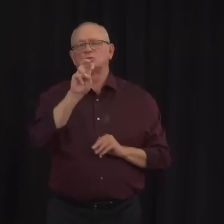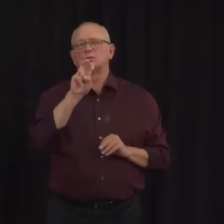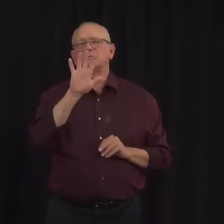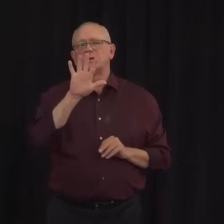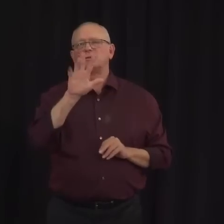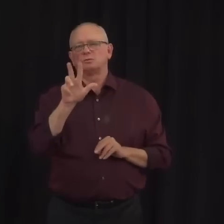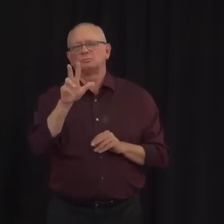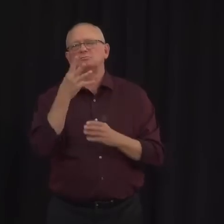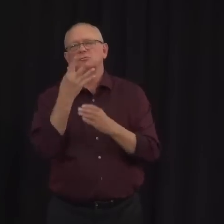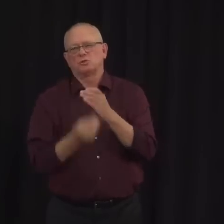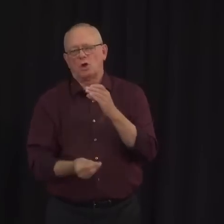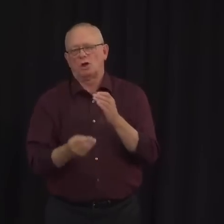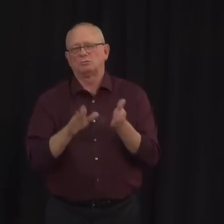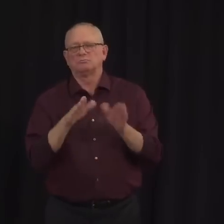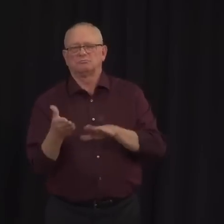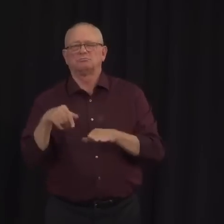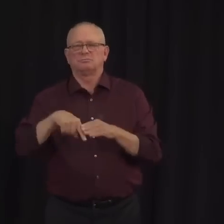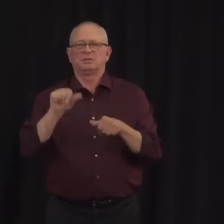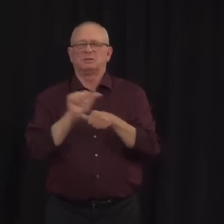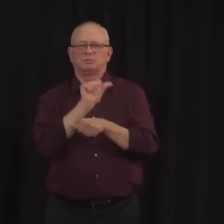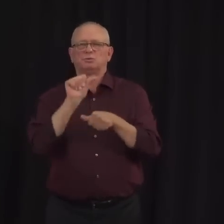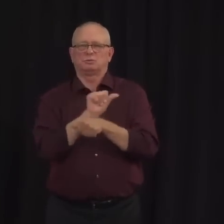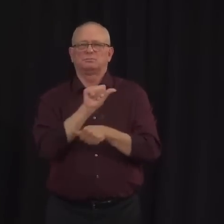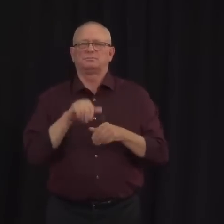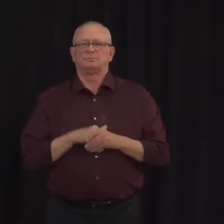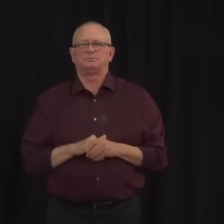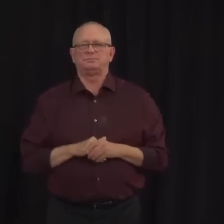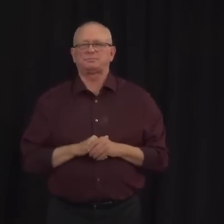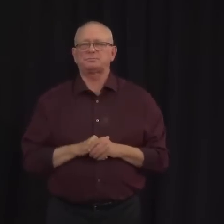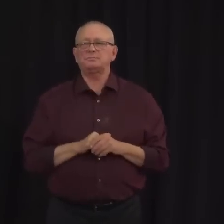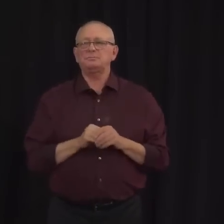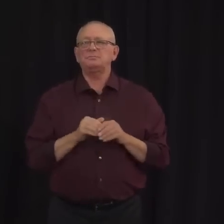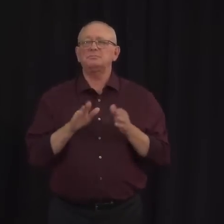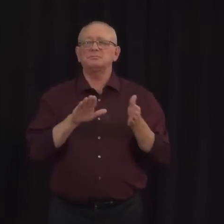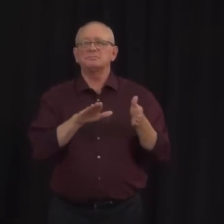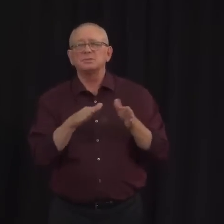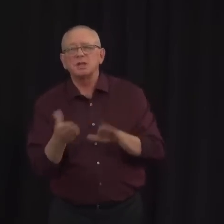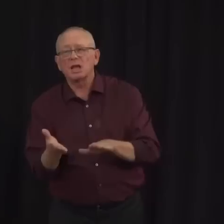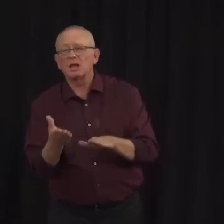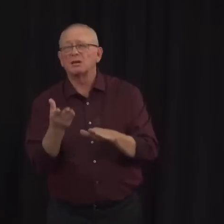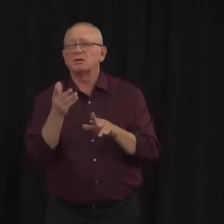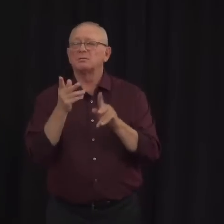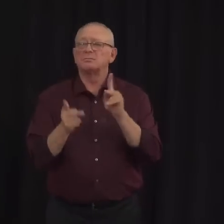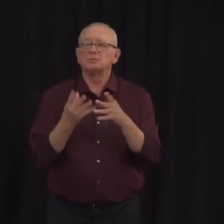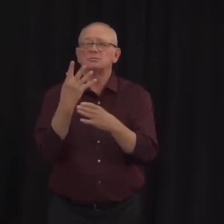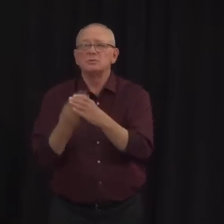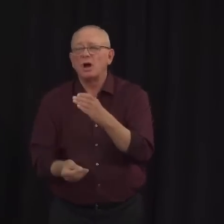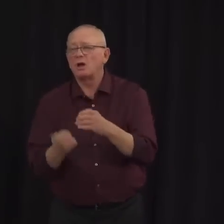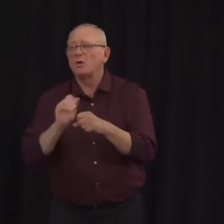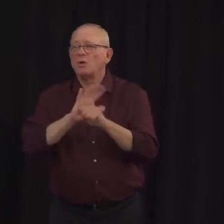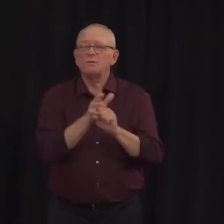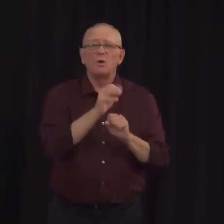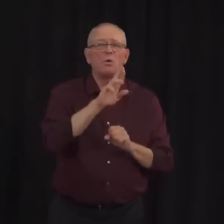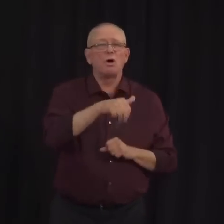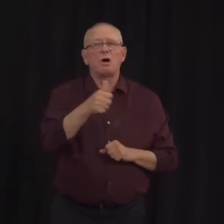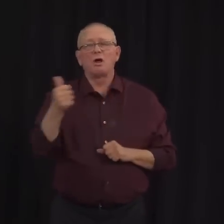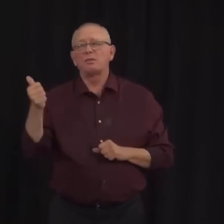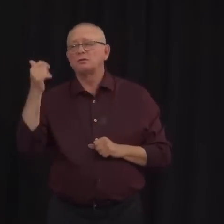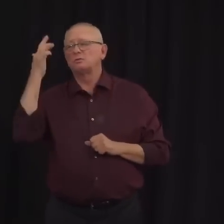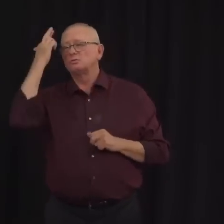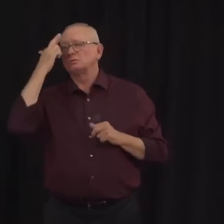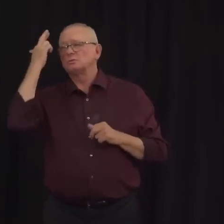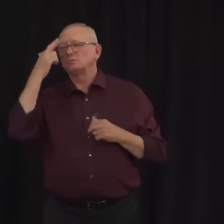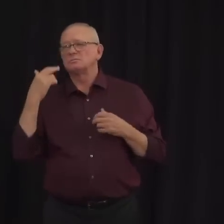COVID-19 or for any other reason is heartbreaking and I extend my sympathies to anyone grieving the loss of a loved one.